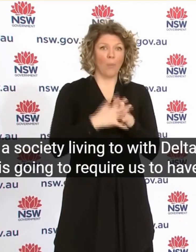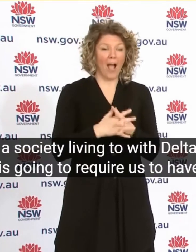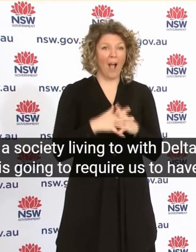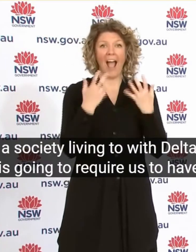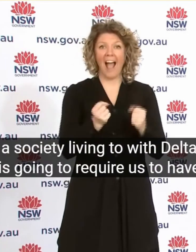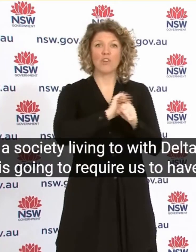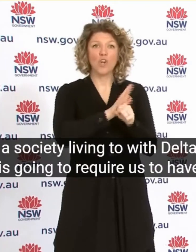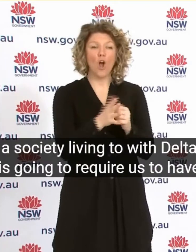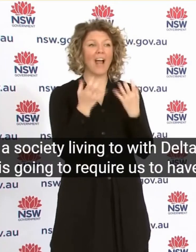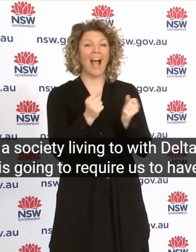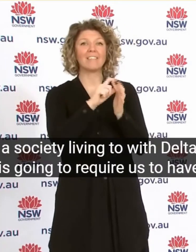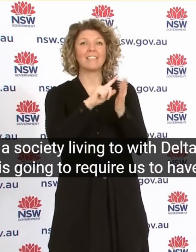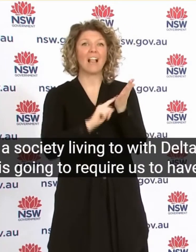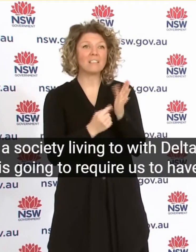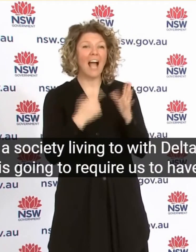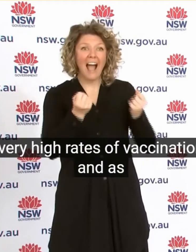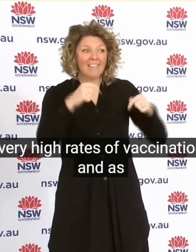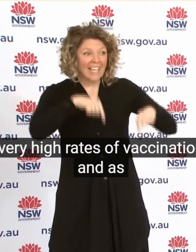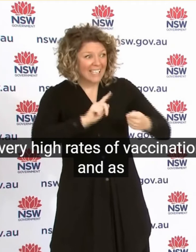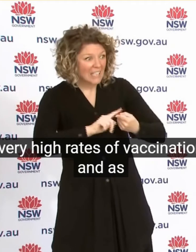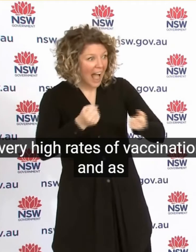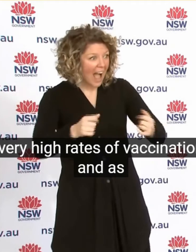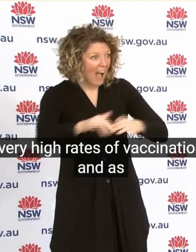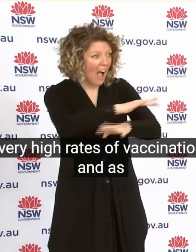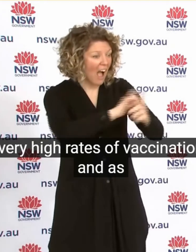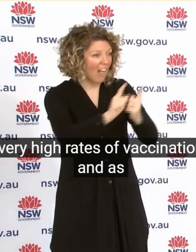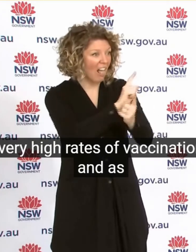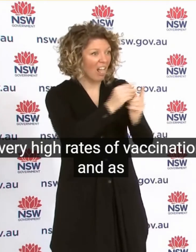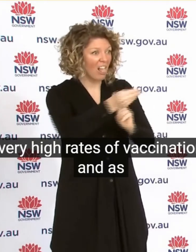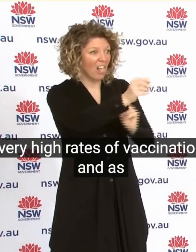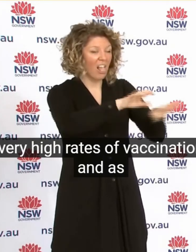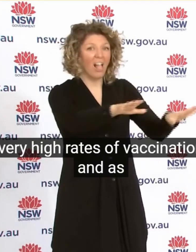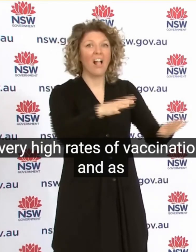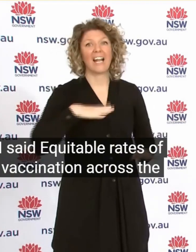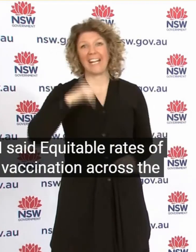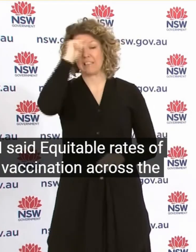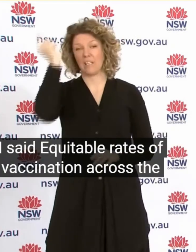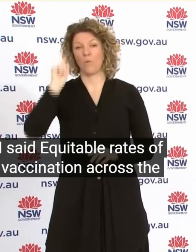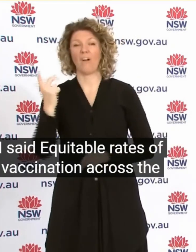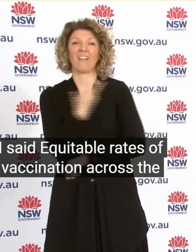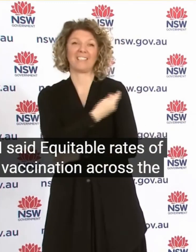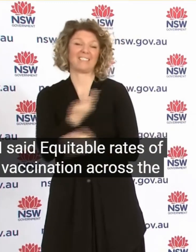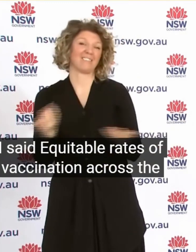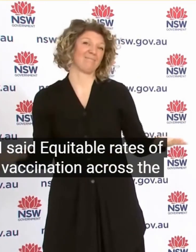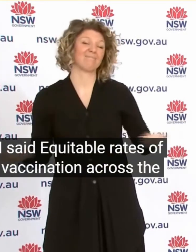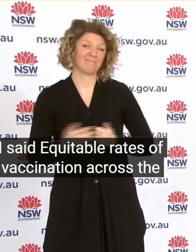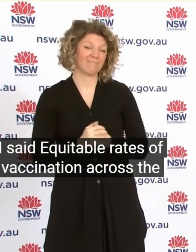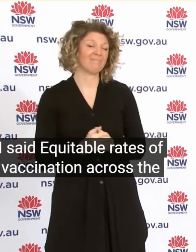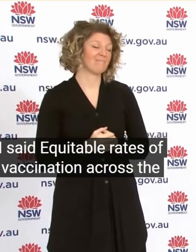Require Us To Have Very High Rates Of Vaccination And As I Said Equitable Rates Of Vaccination Across The Population